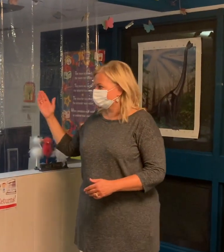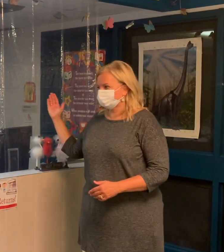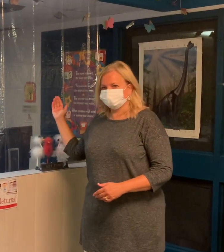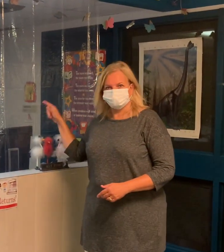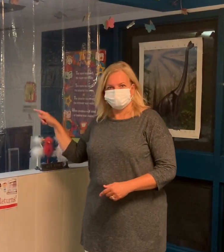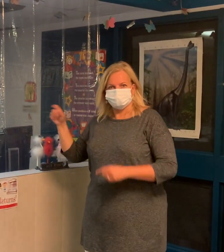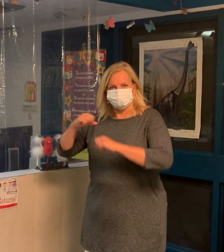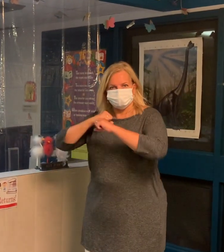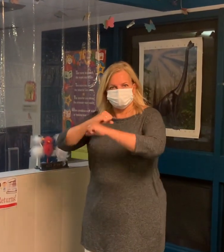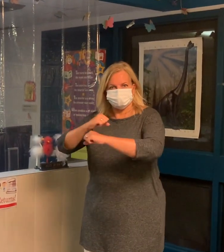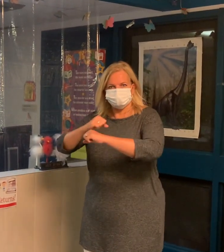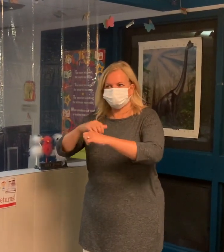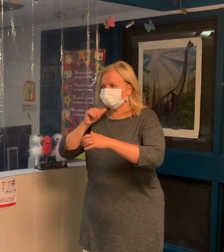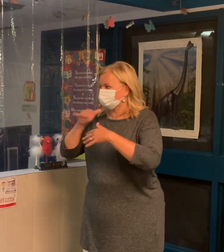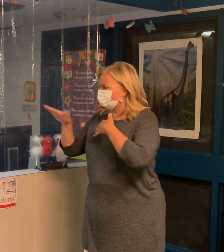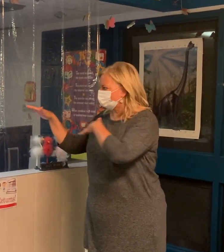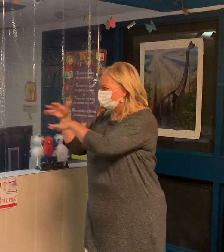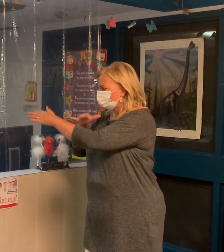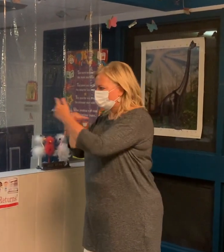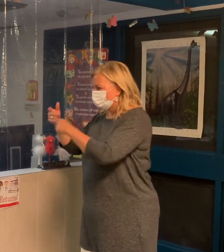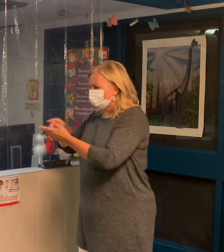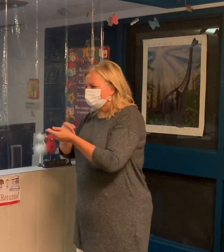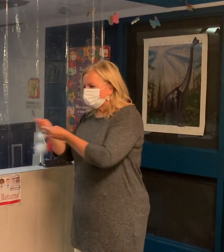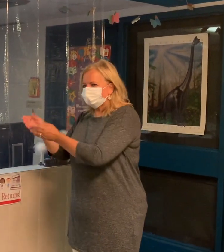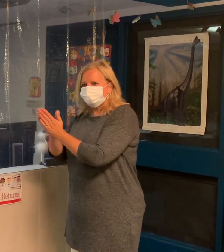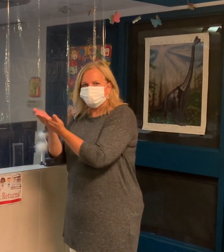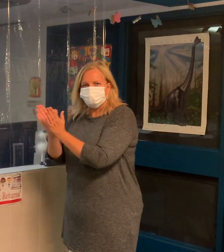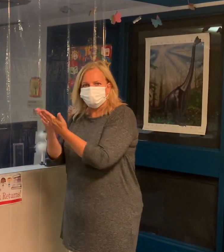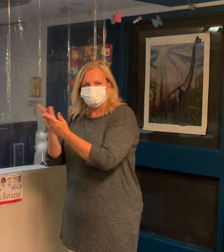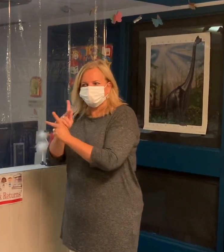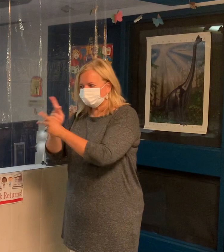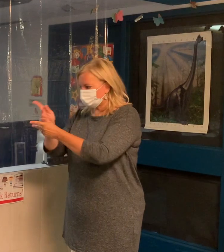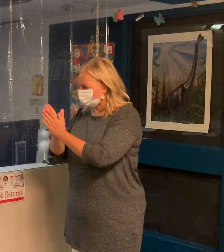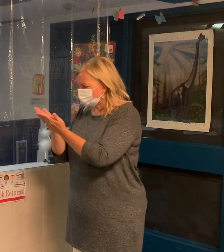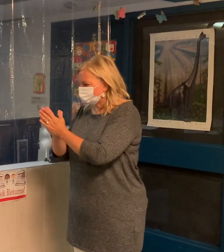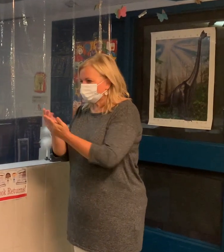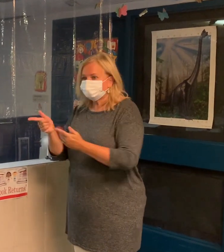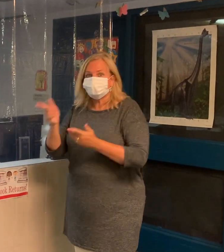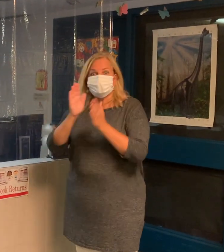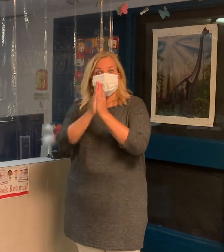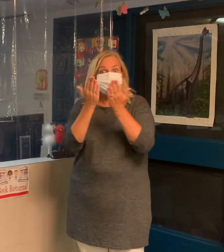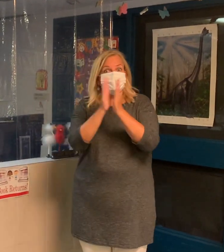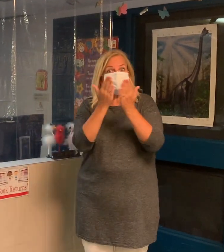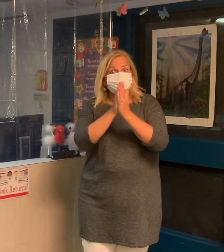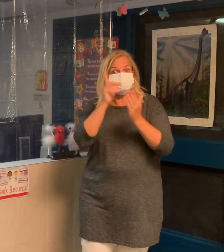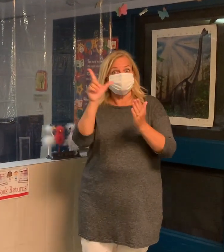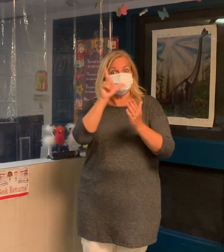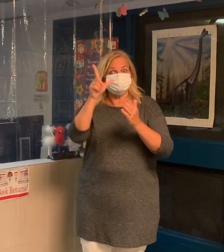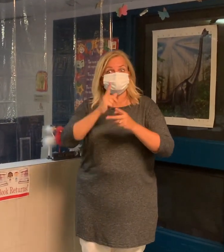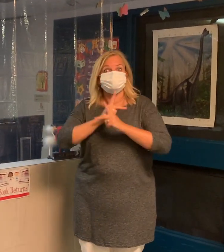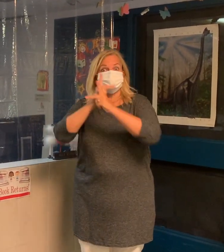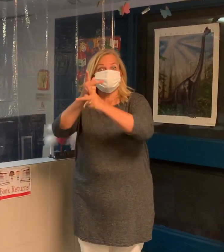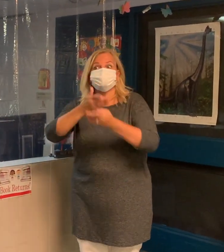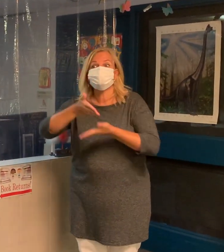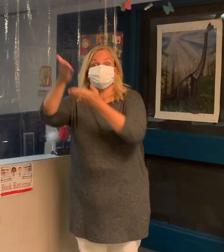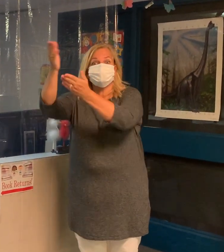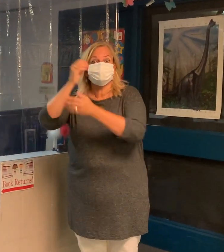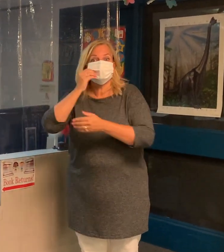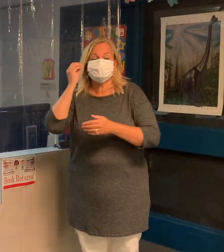As you can see, this plastic barrier is here to protect any interactions happening by the desk when borrowing books. Library books